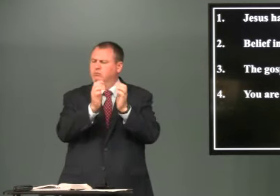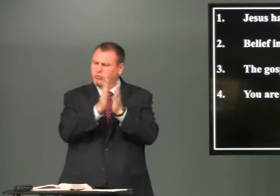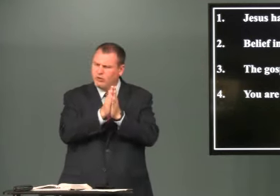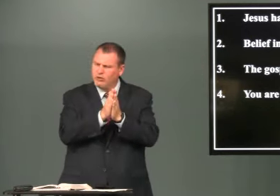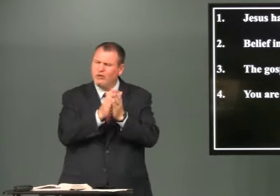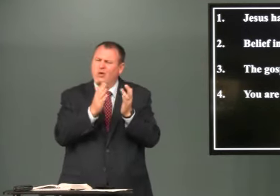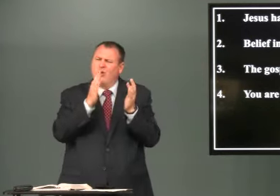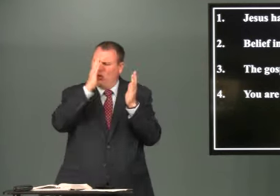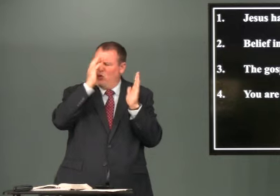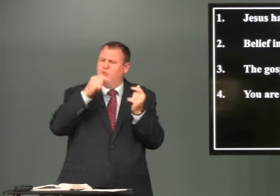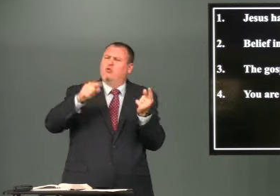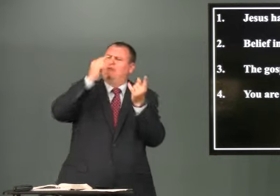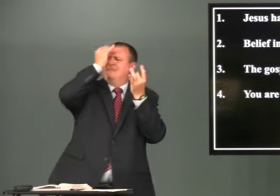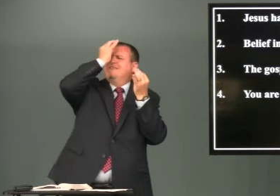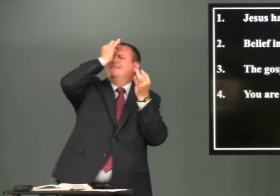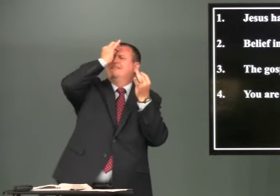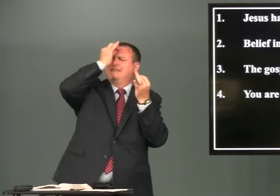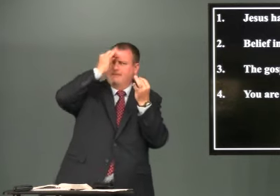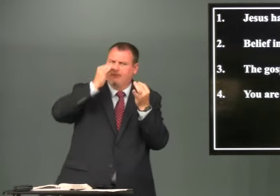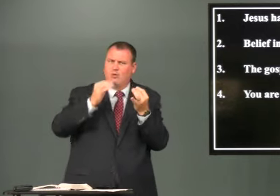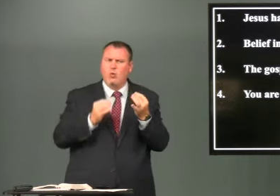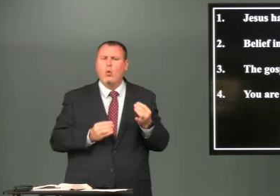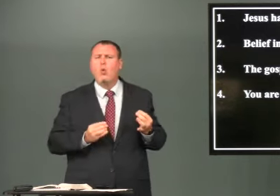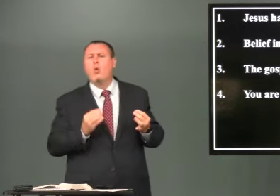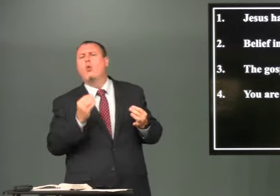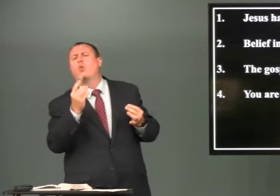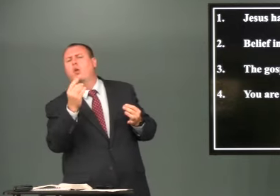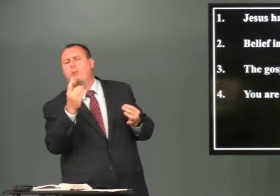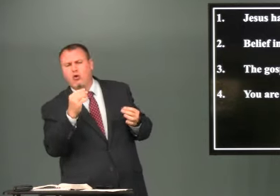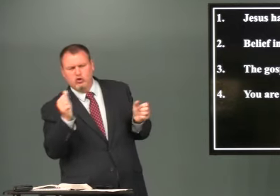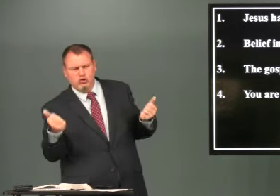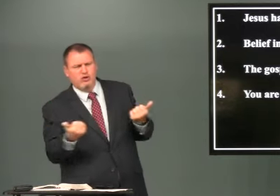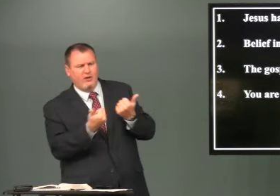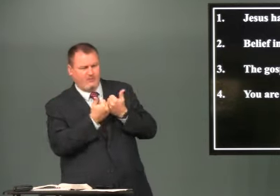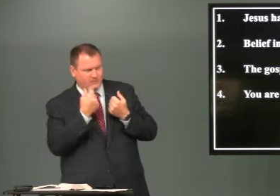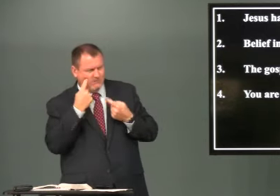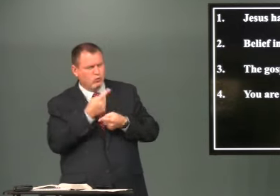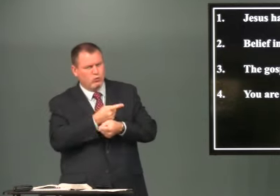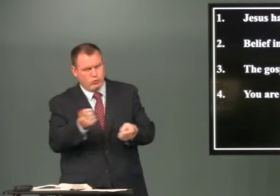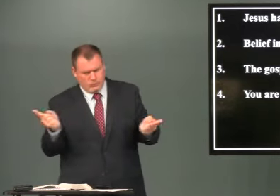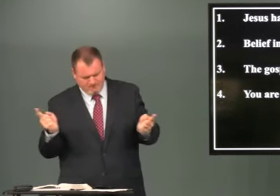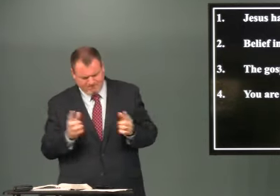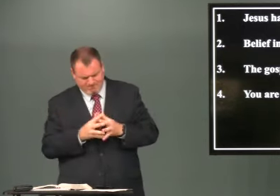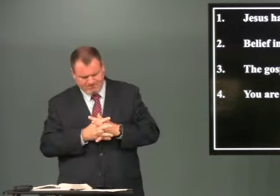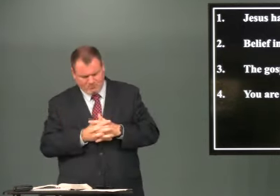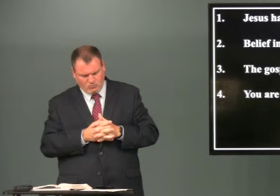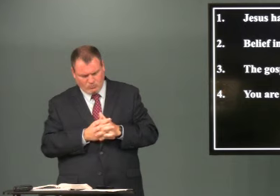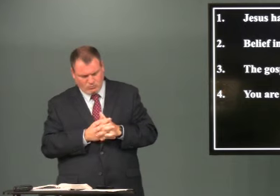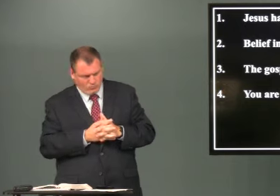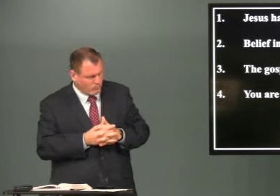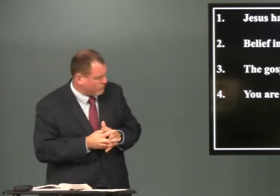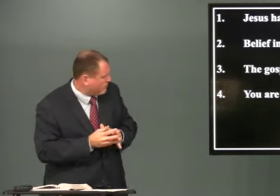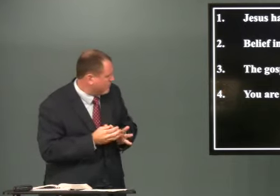I'm going to close in prayer and I hope you think and I'm going to add one more challenge for you